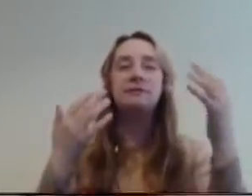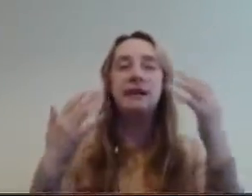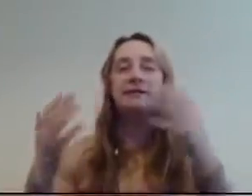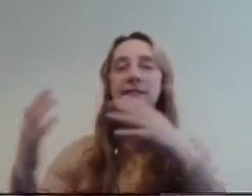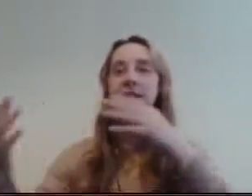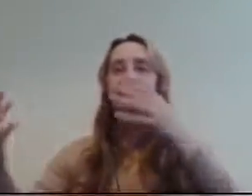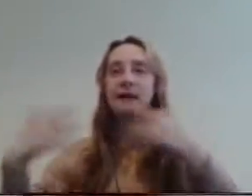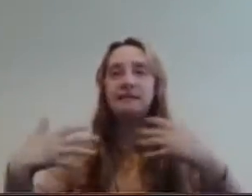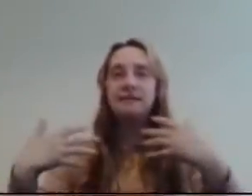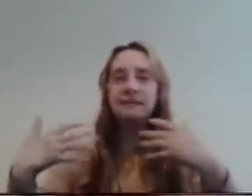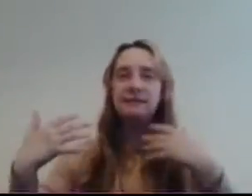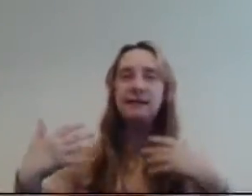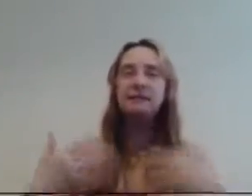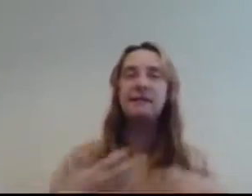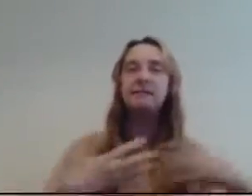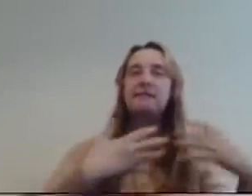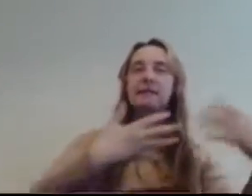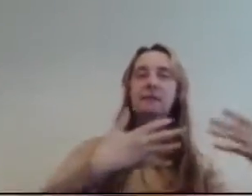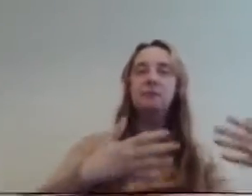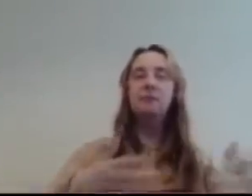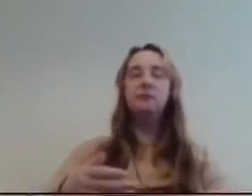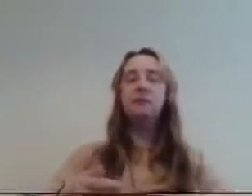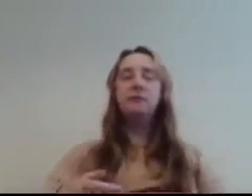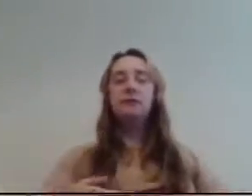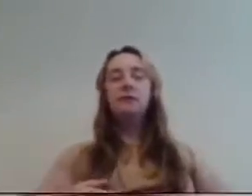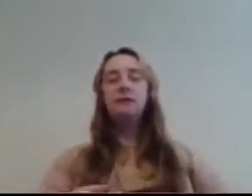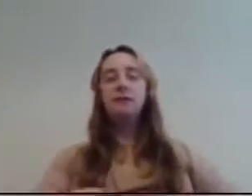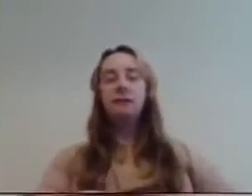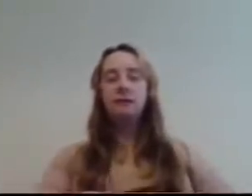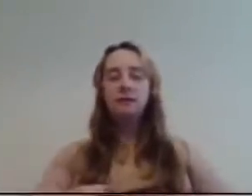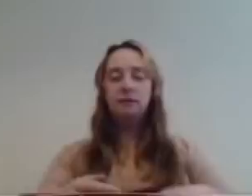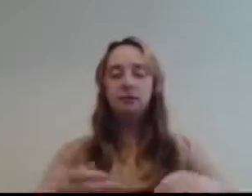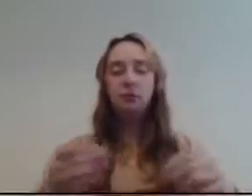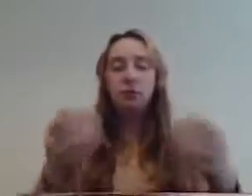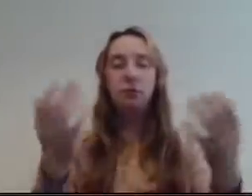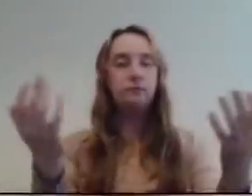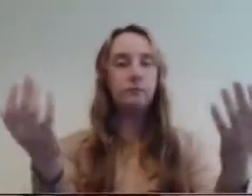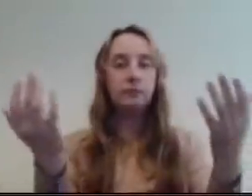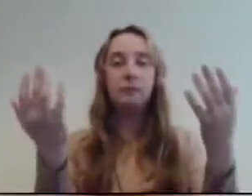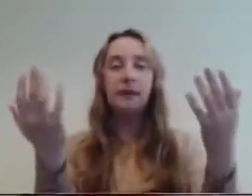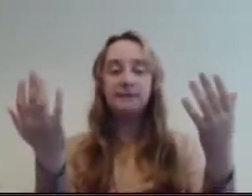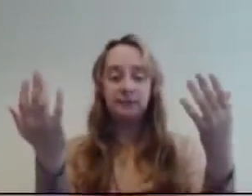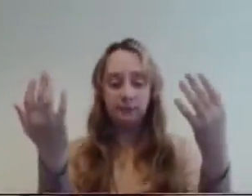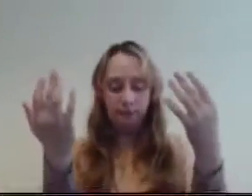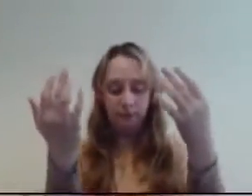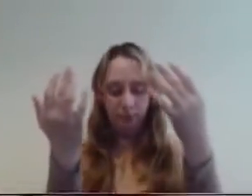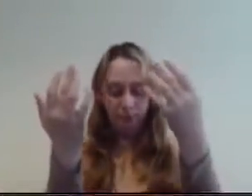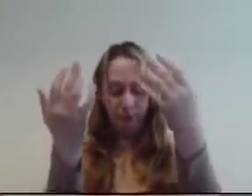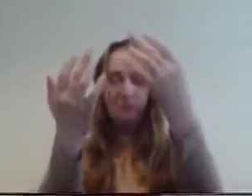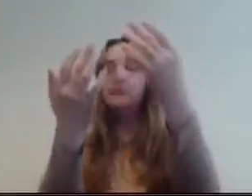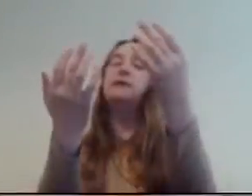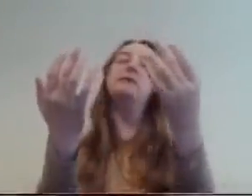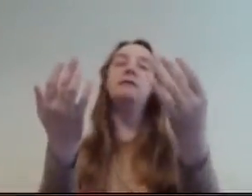witch is inherited. Like his. His is inherited into him. So that's what I'm guessing. I'll be like.